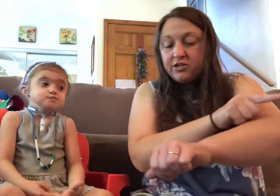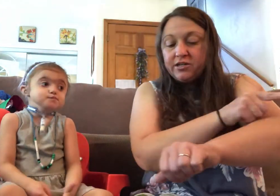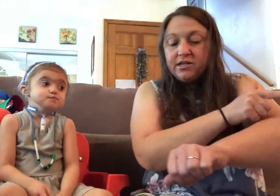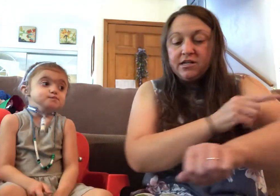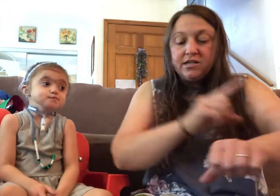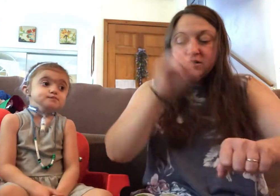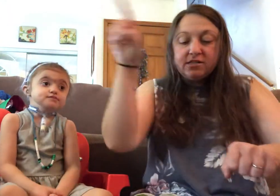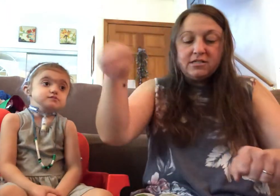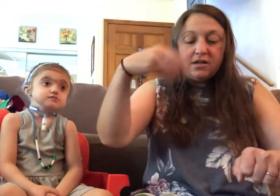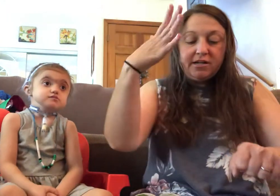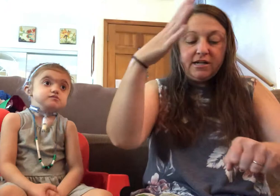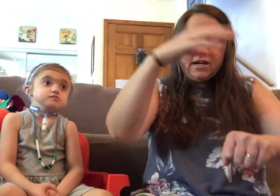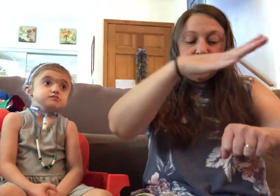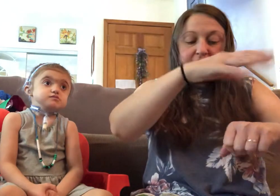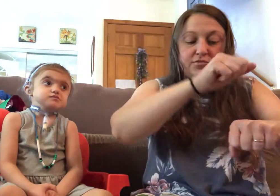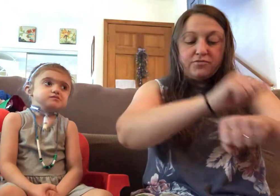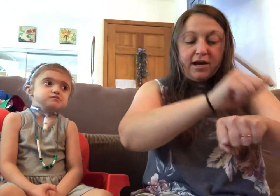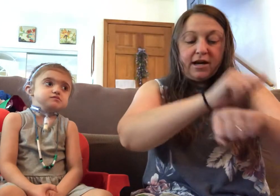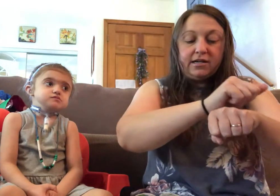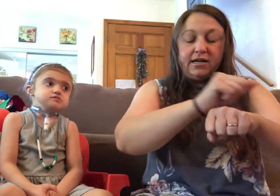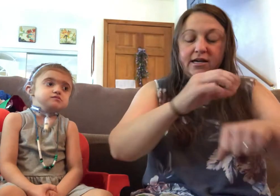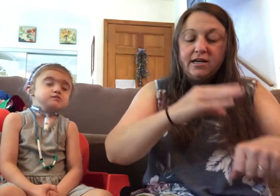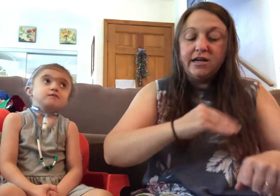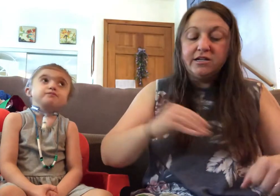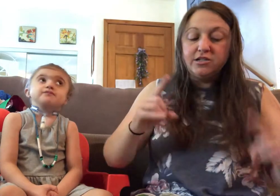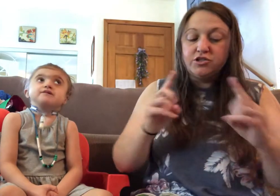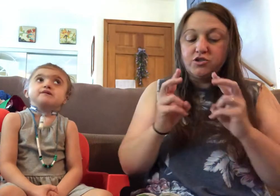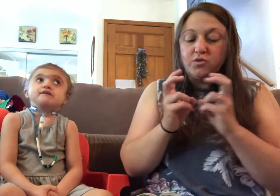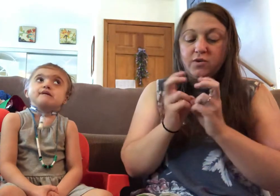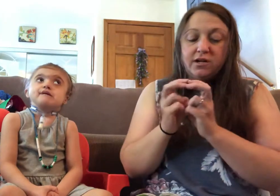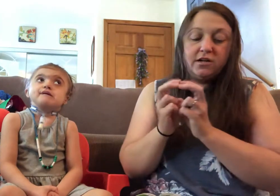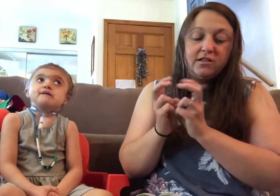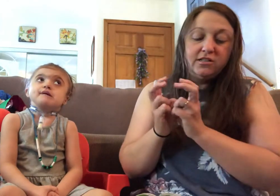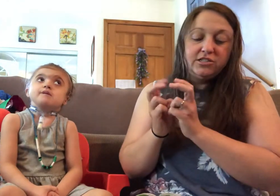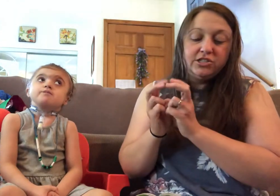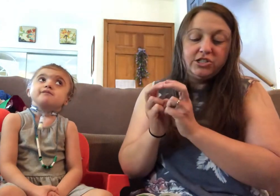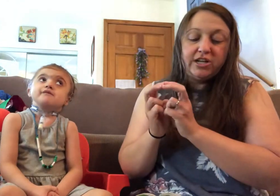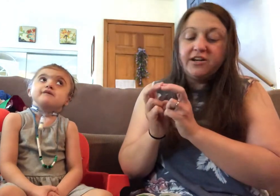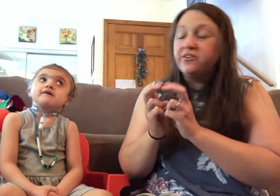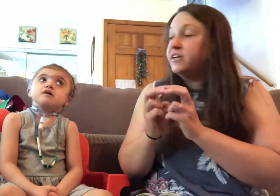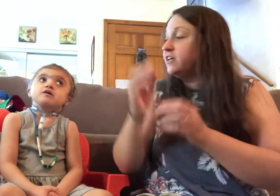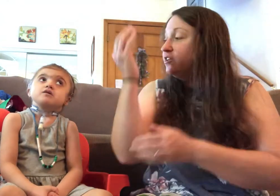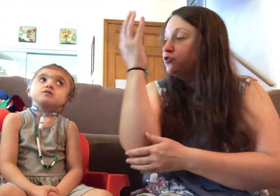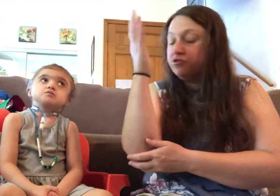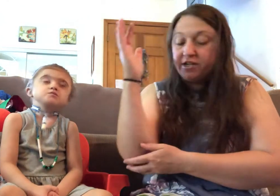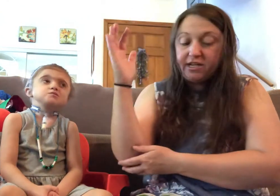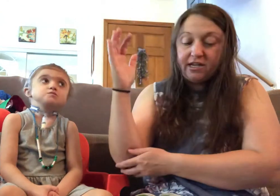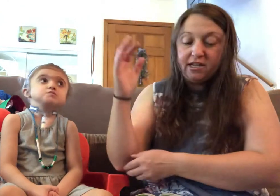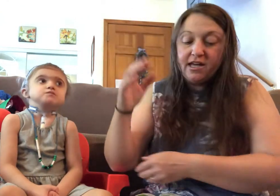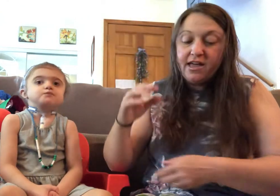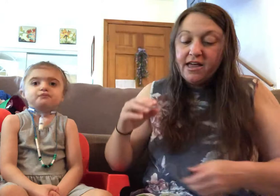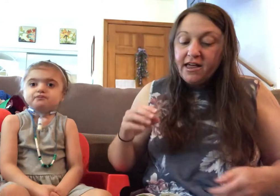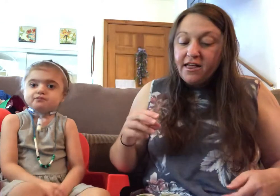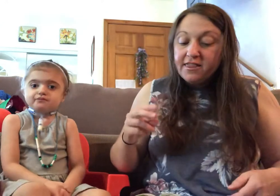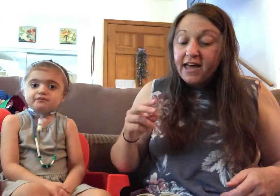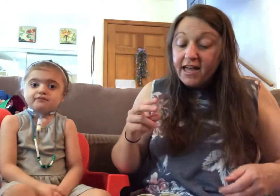sunning on a rock and a squirrel chattering in a tree. Then